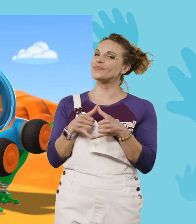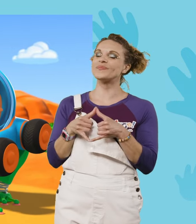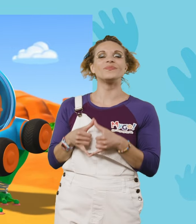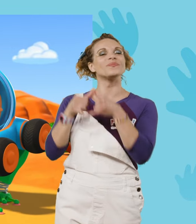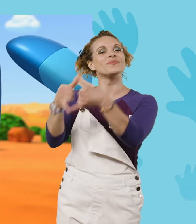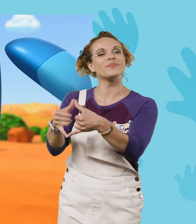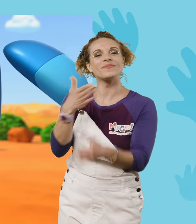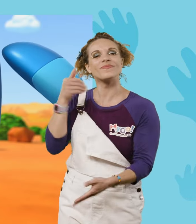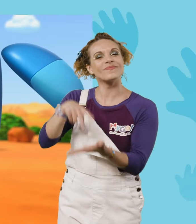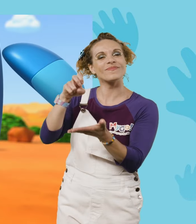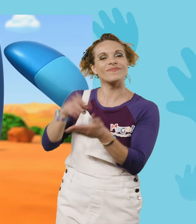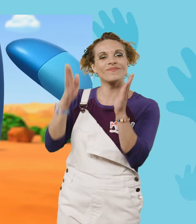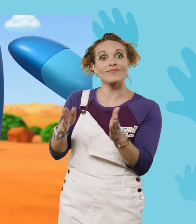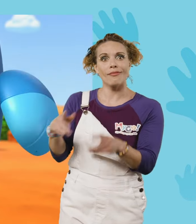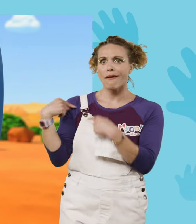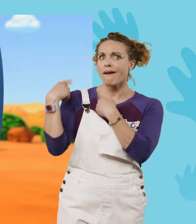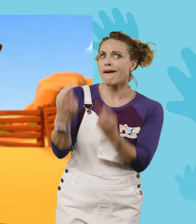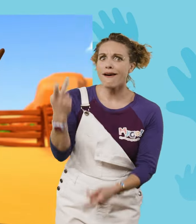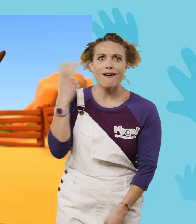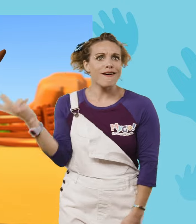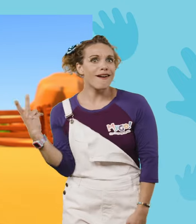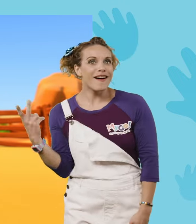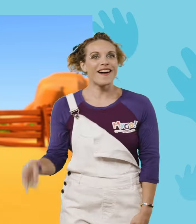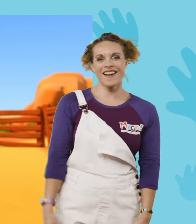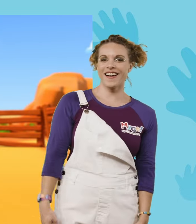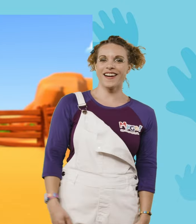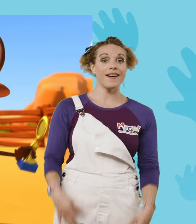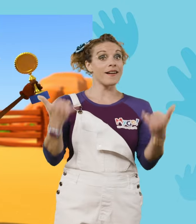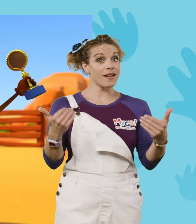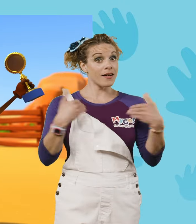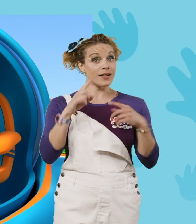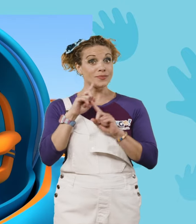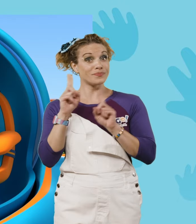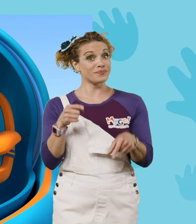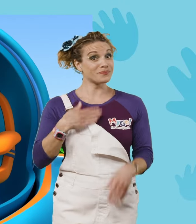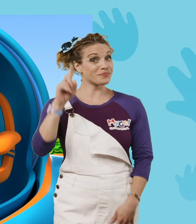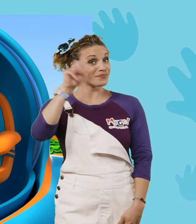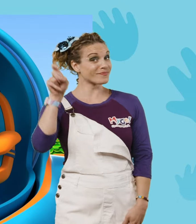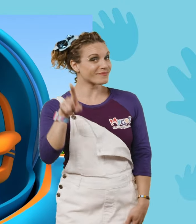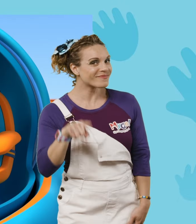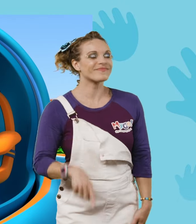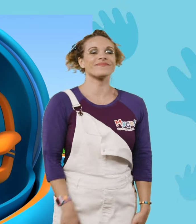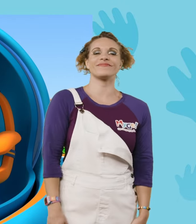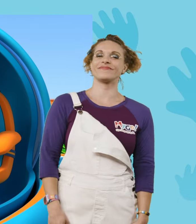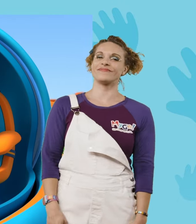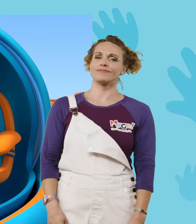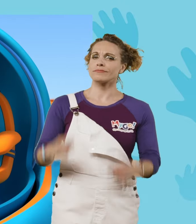To the best jumper we've ever seen. And now I have the answer to my question.